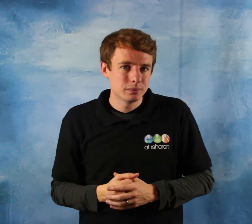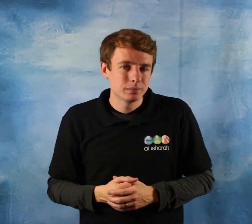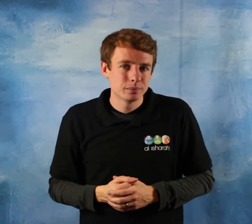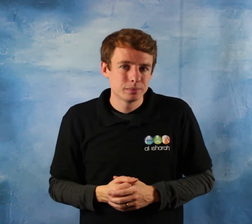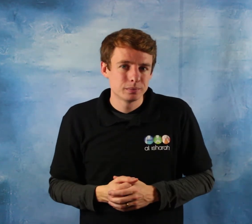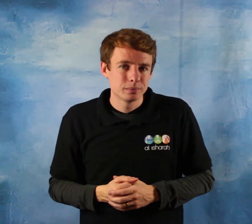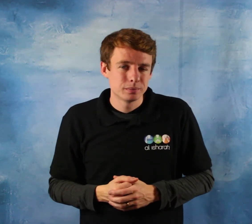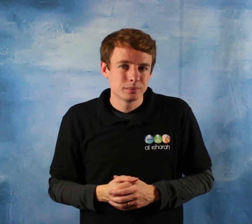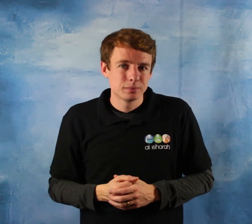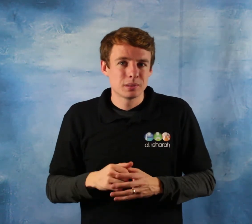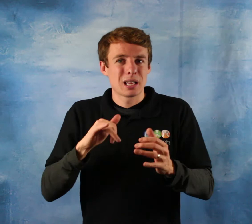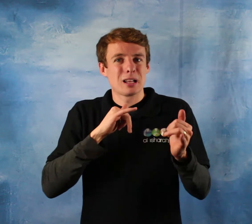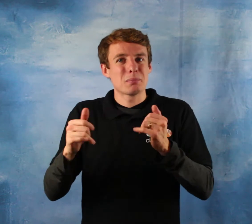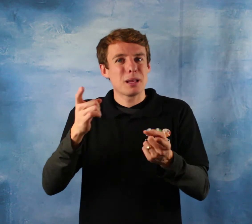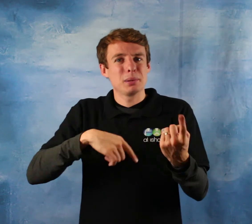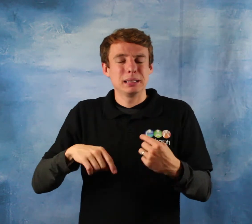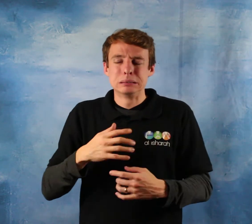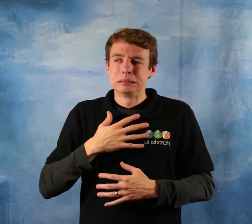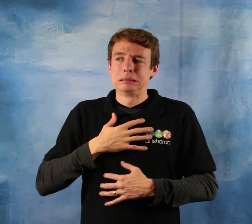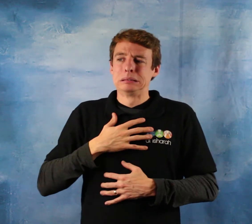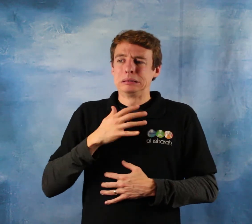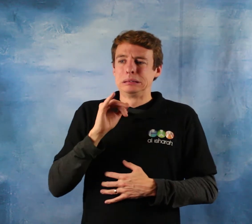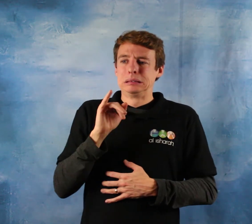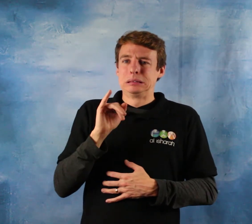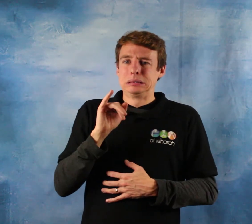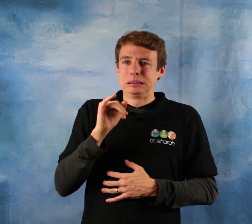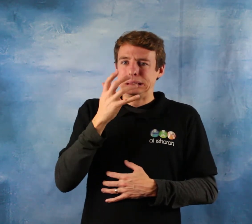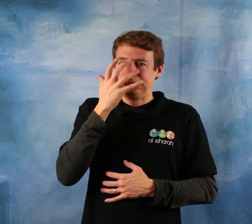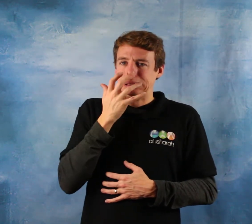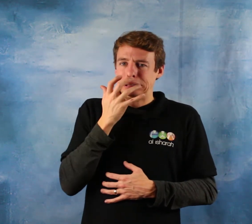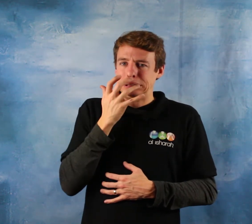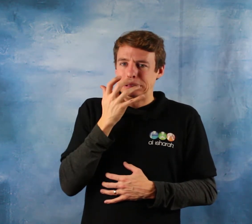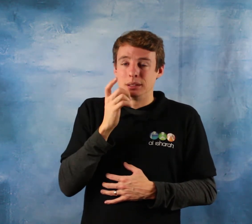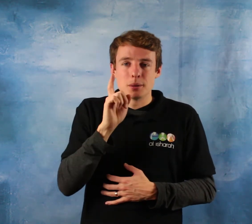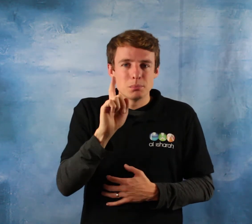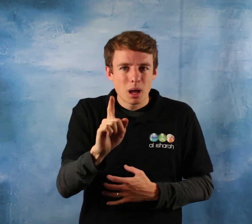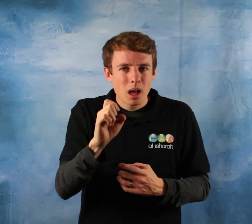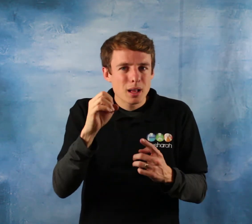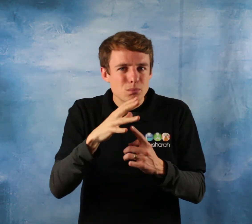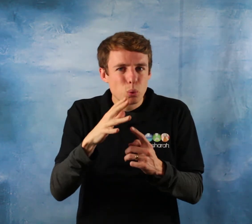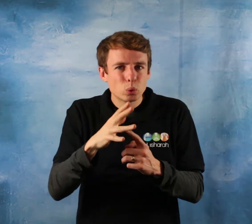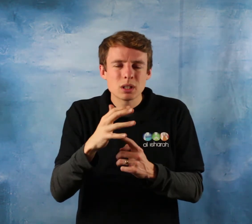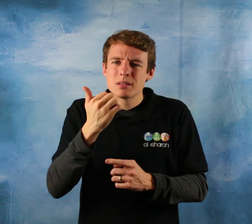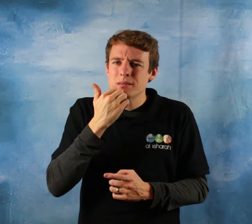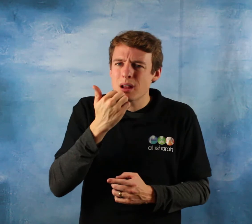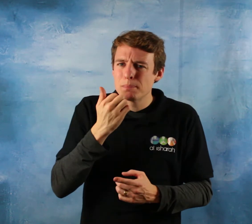problem so we know how to deal with it appropriately if we think it is small then we will only recruit